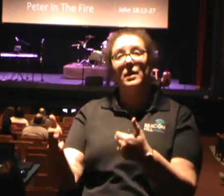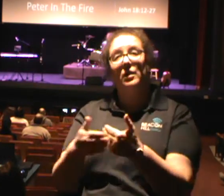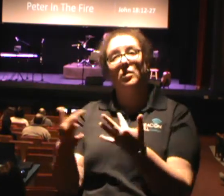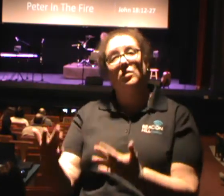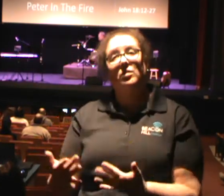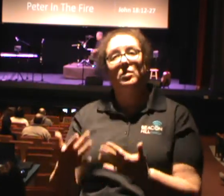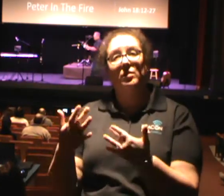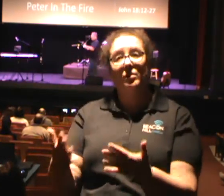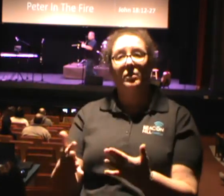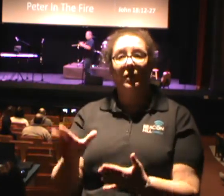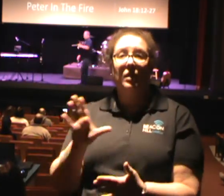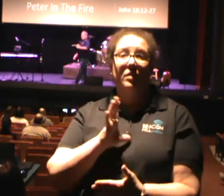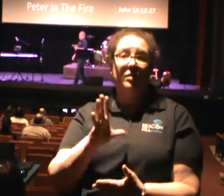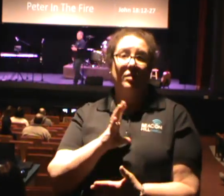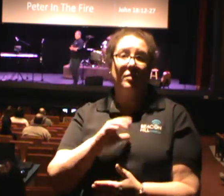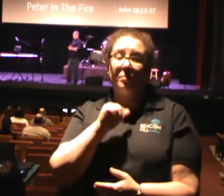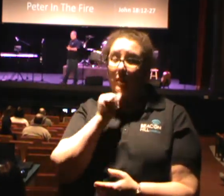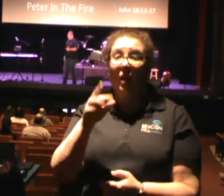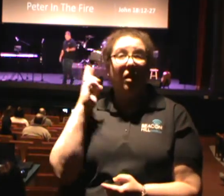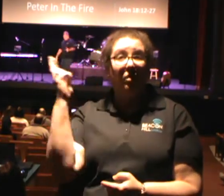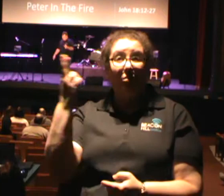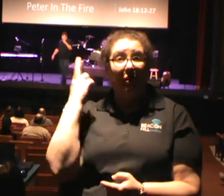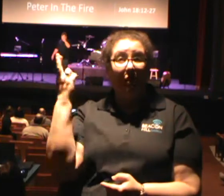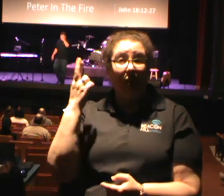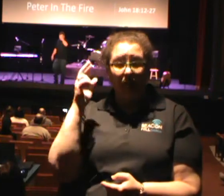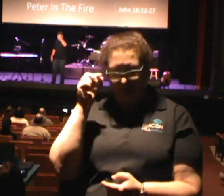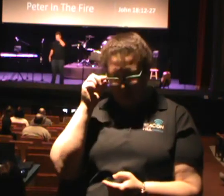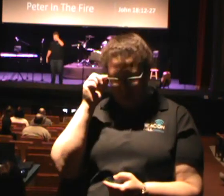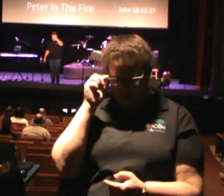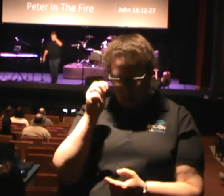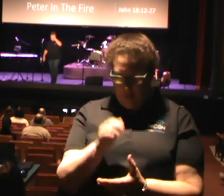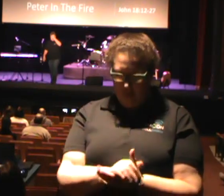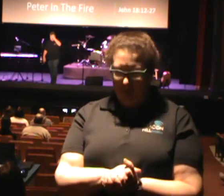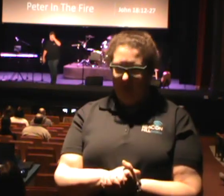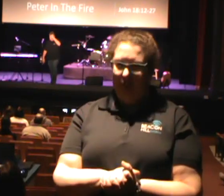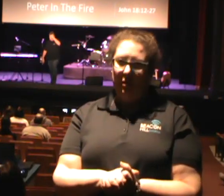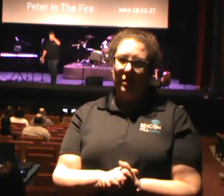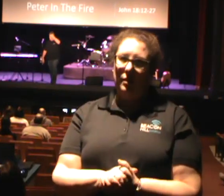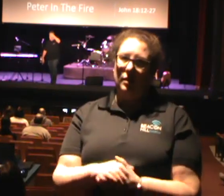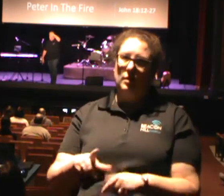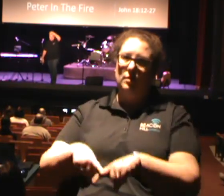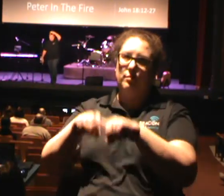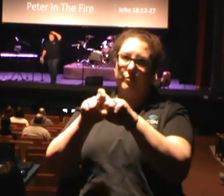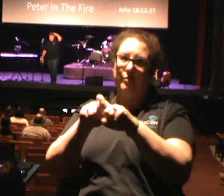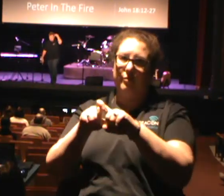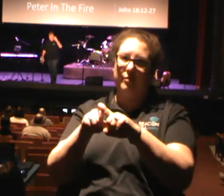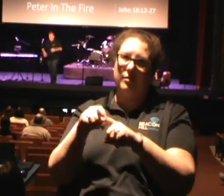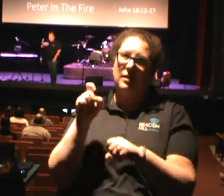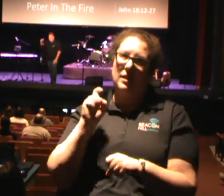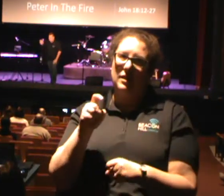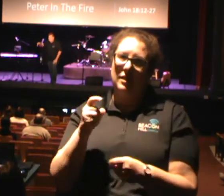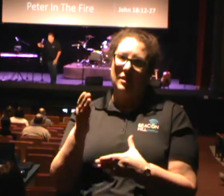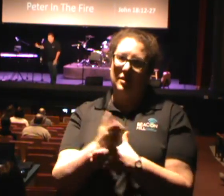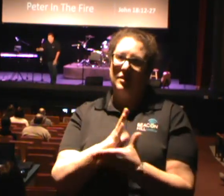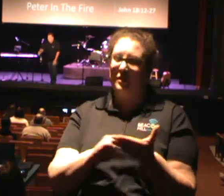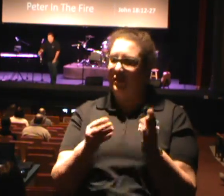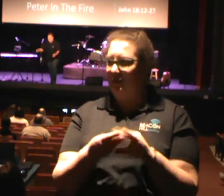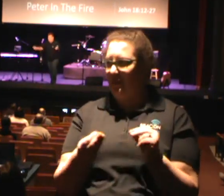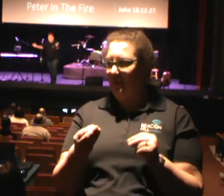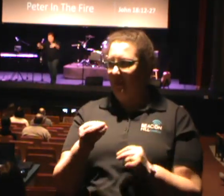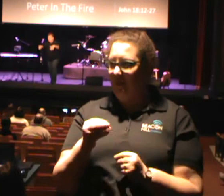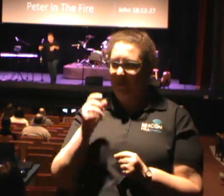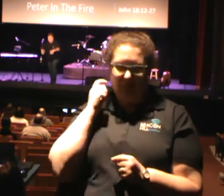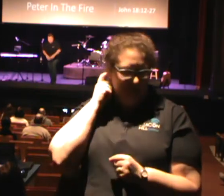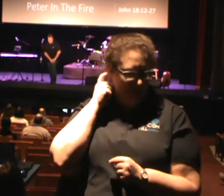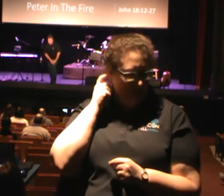it was clear, and yet, he didn't realize. Matter of fact, I got to tell the story, because no one knows this person. I can talk about you if don't come to